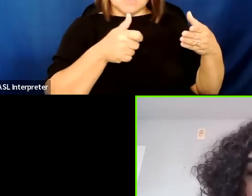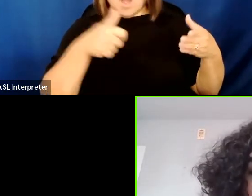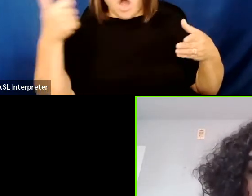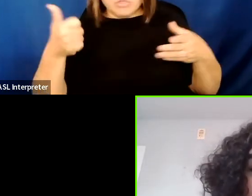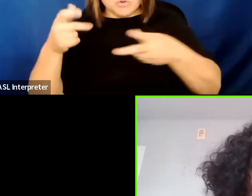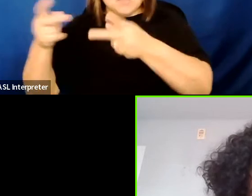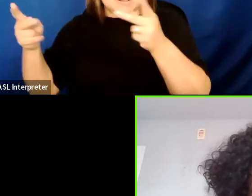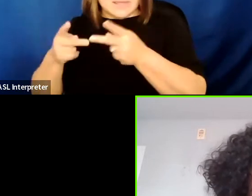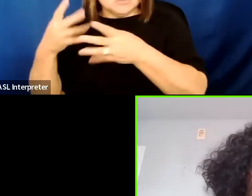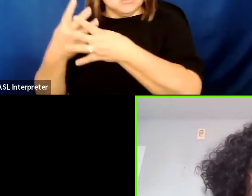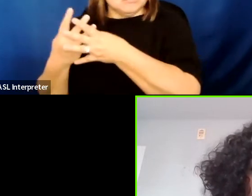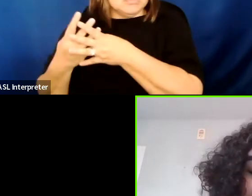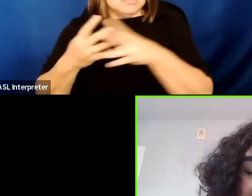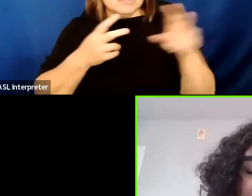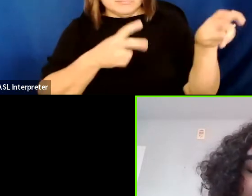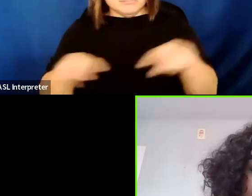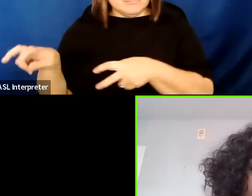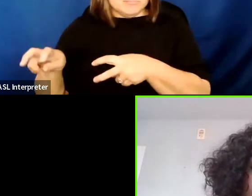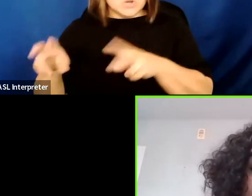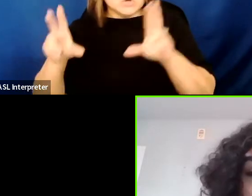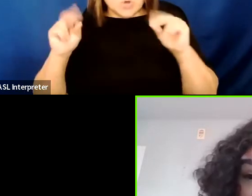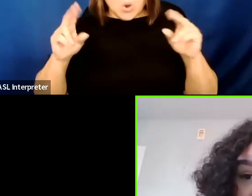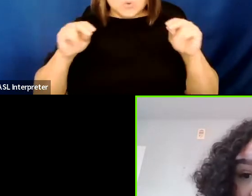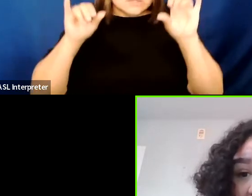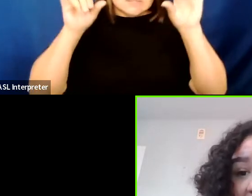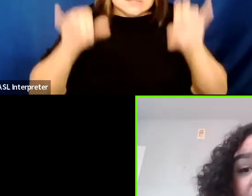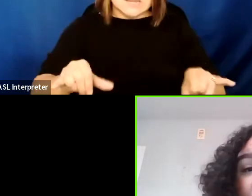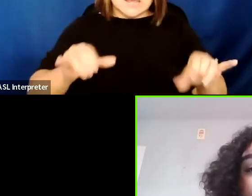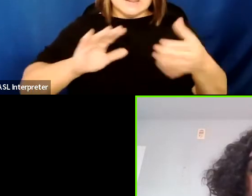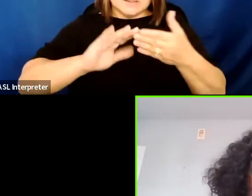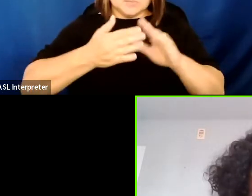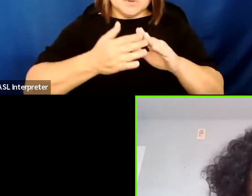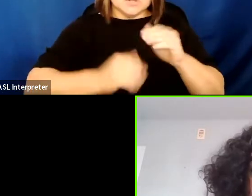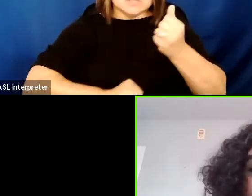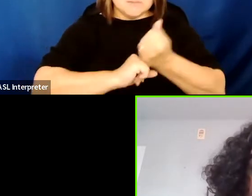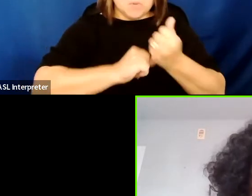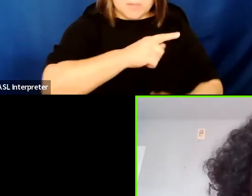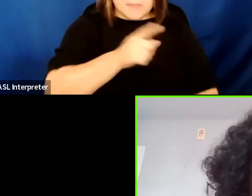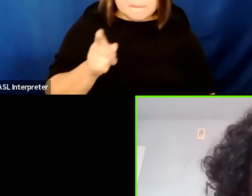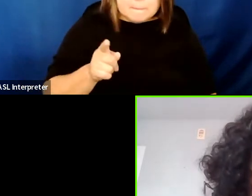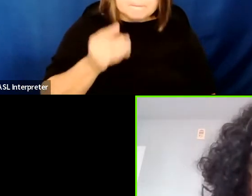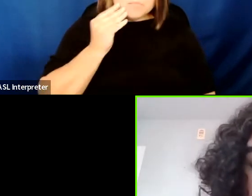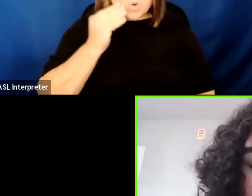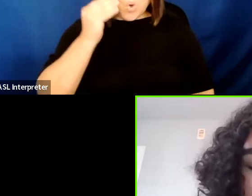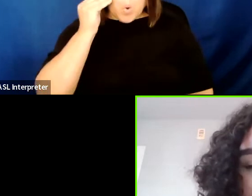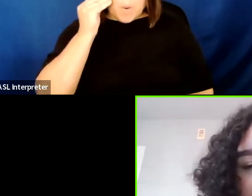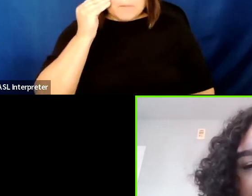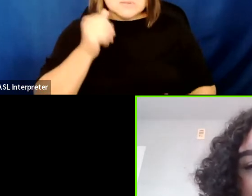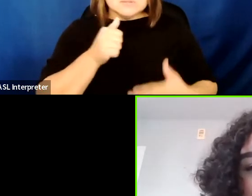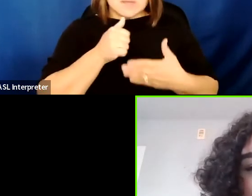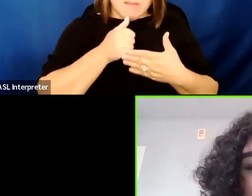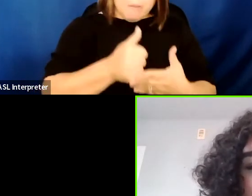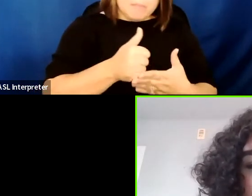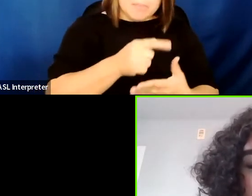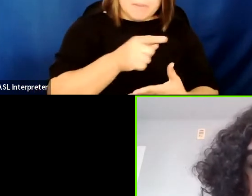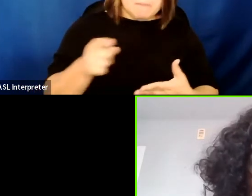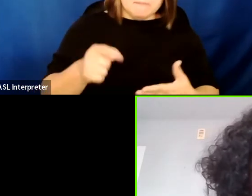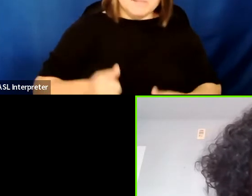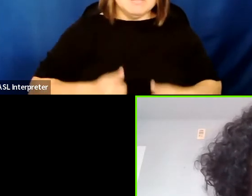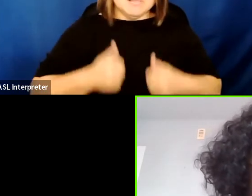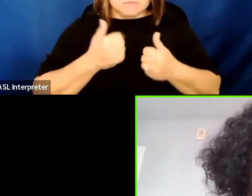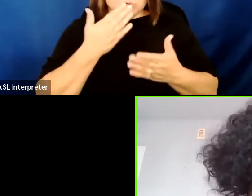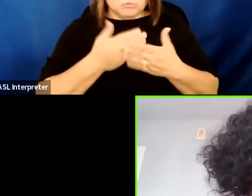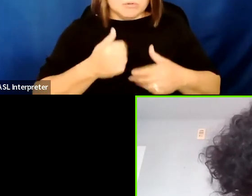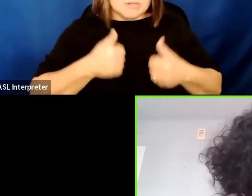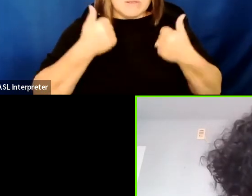to detention, and can just remain in the communities that support them and the homes that have sustained them for the time that they've been in Canada thus